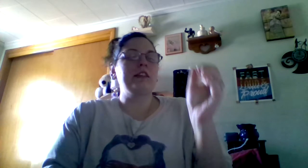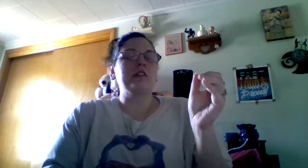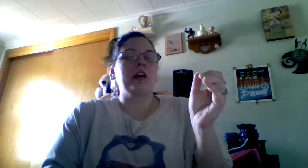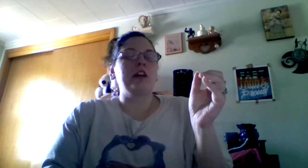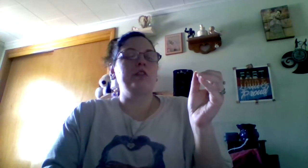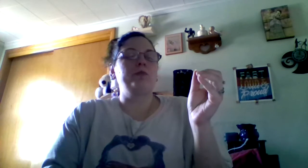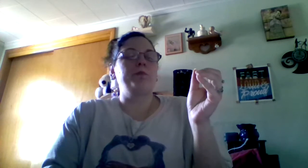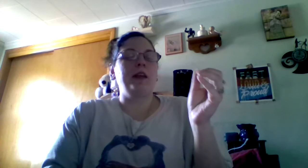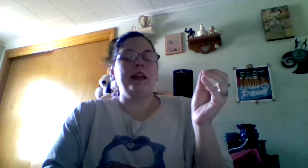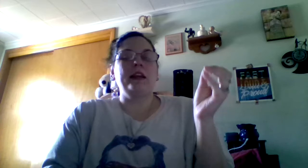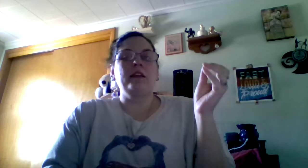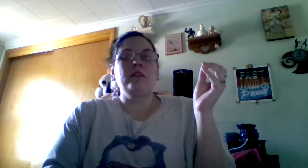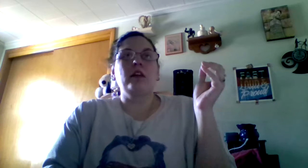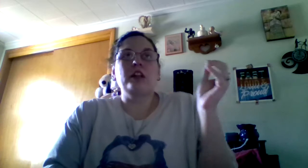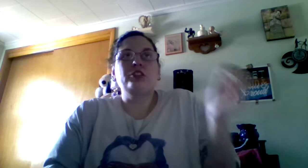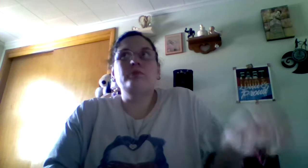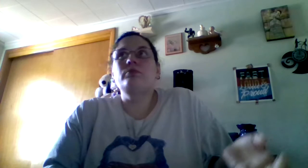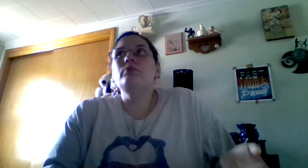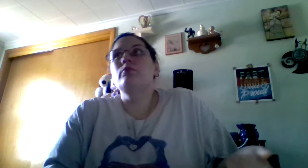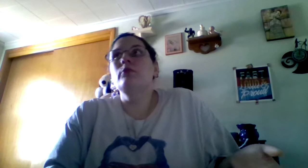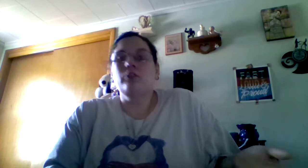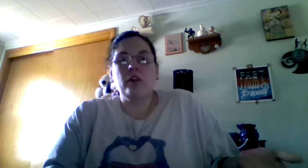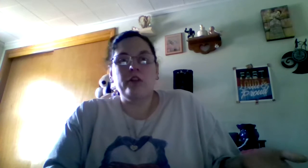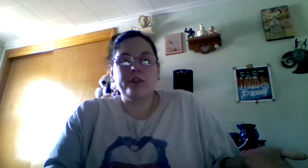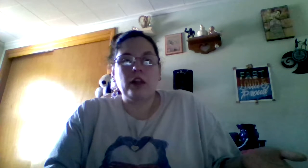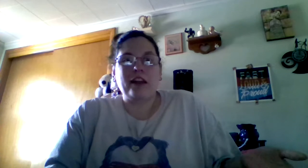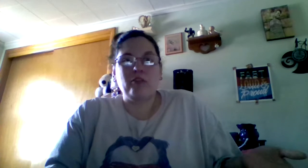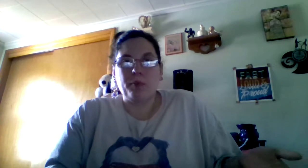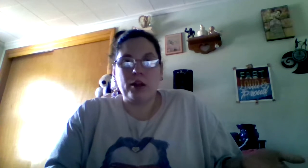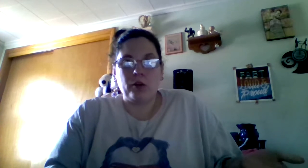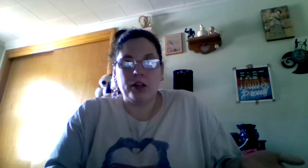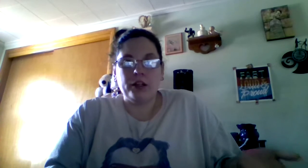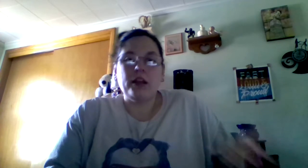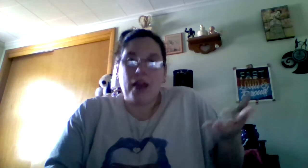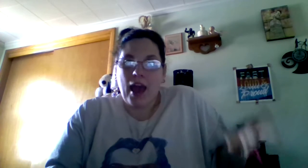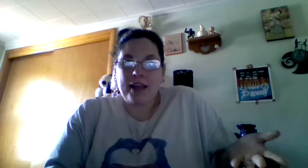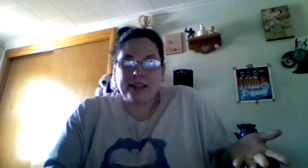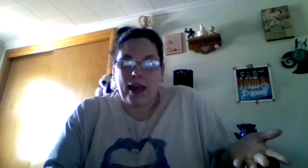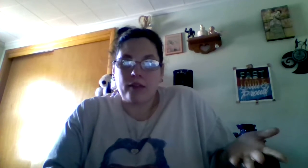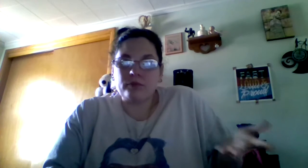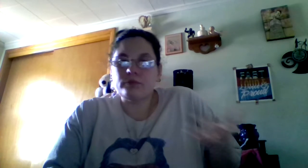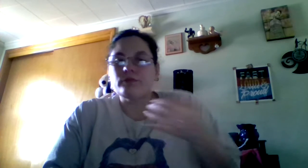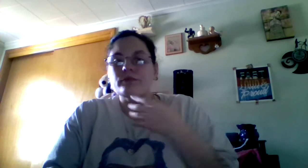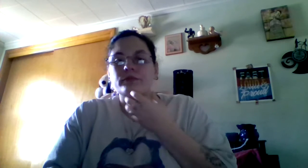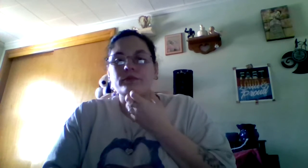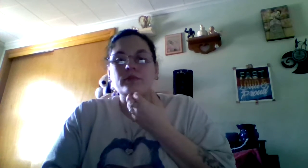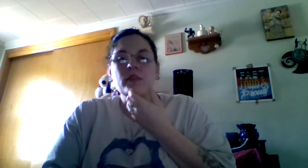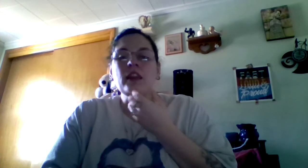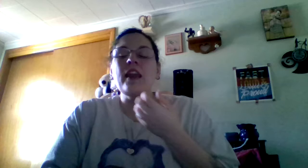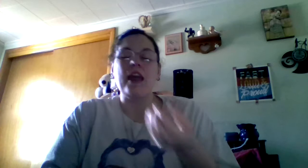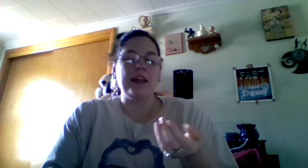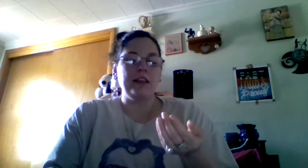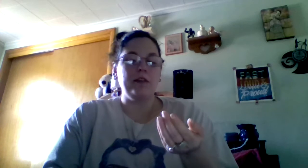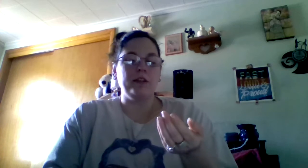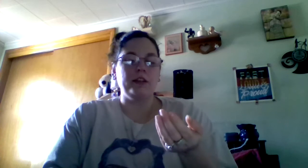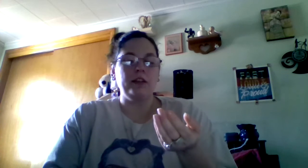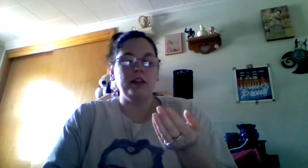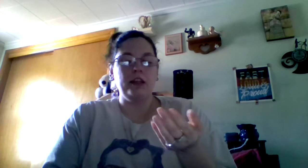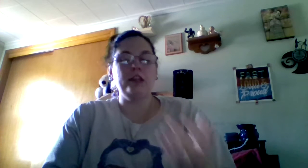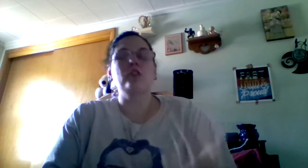started being a, well, for lack of a better word, asshat. And he would, he knew